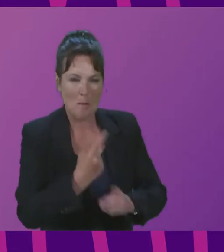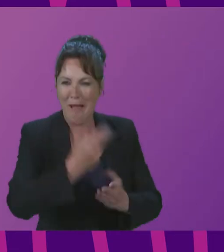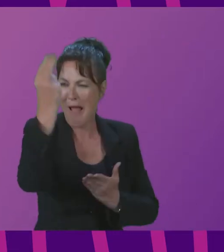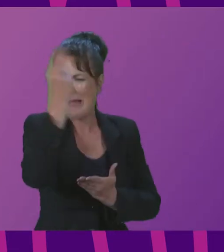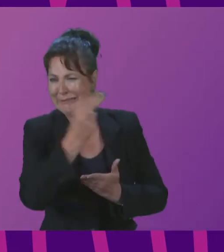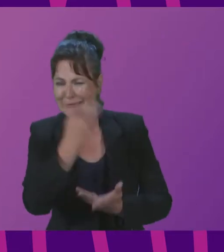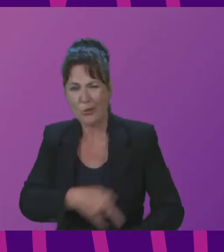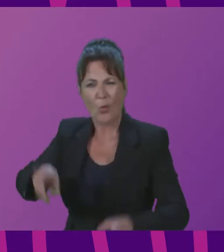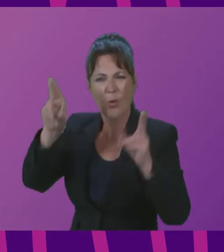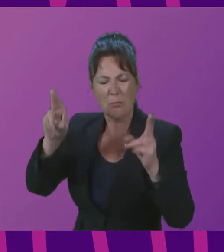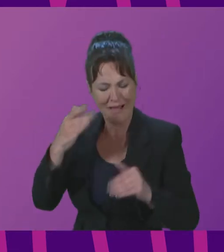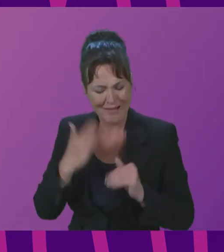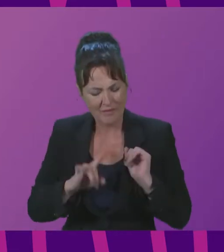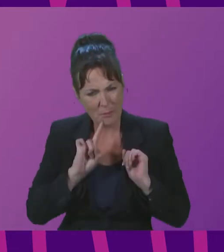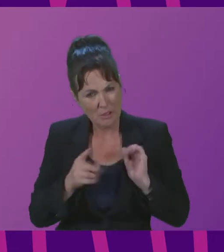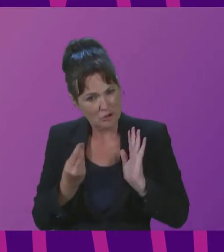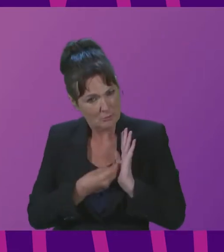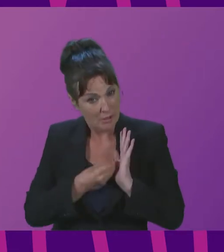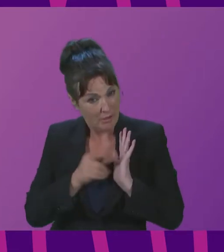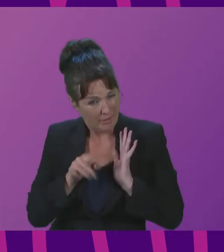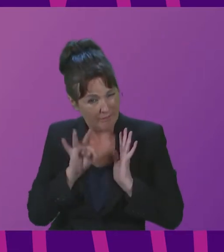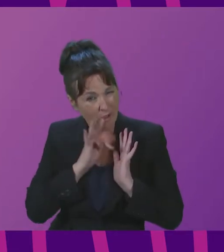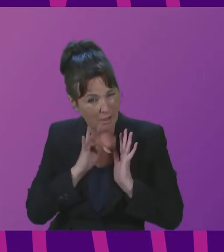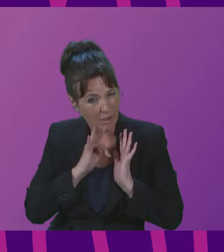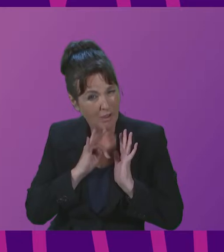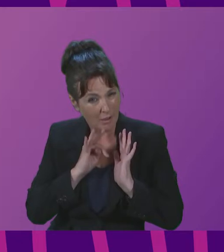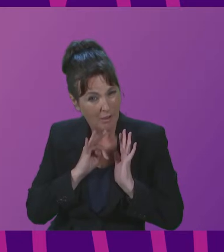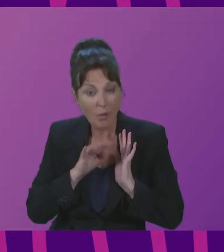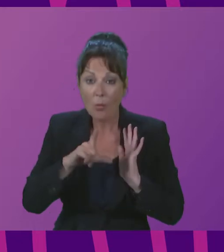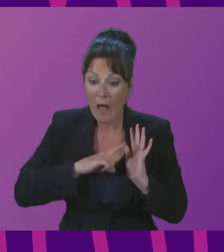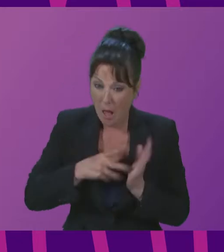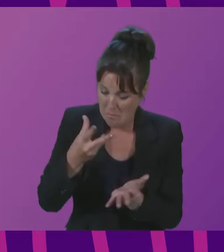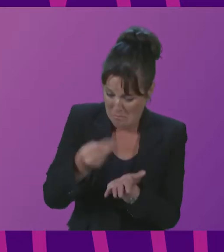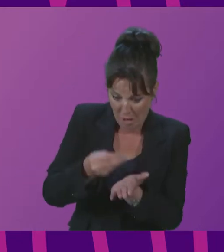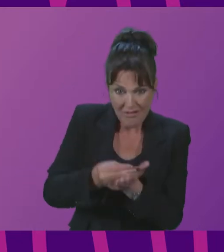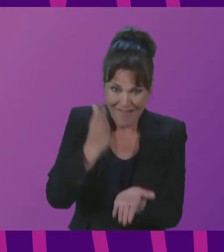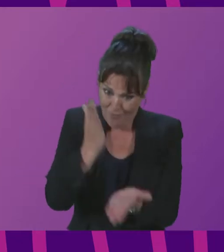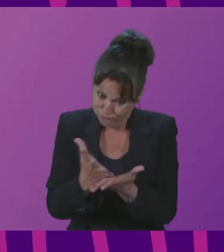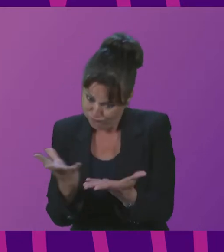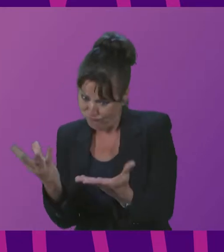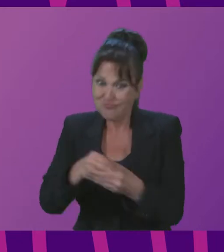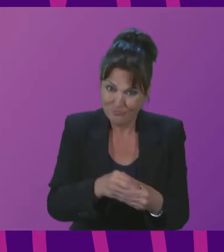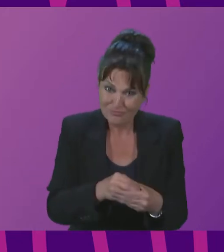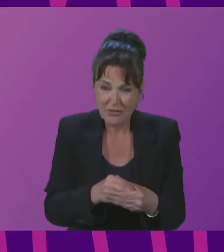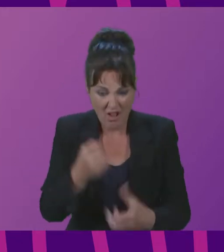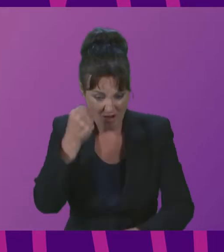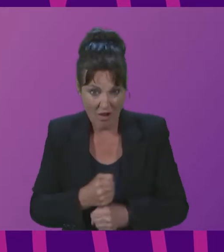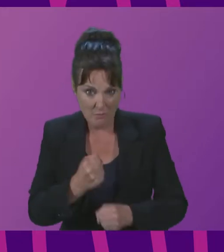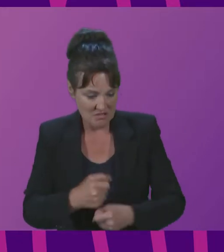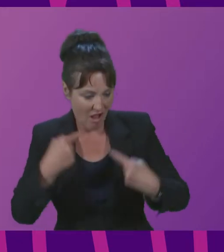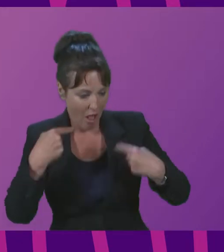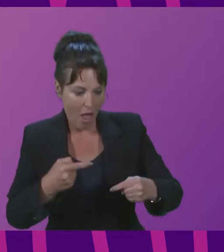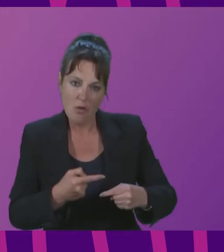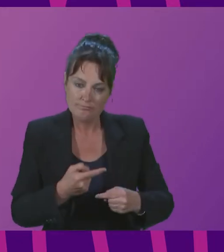and not about money isn't that funny because money has such a big part no governments allow